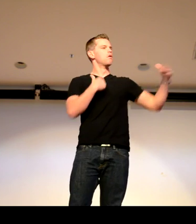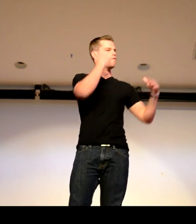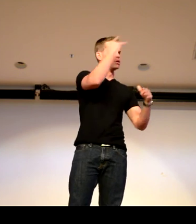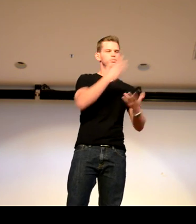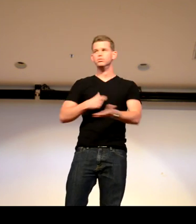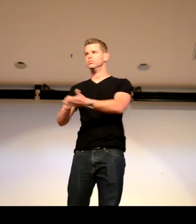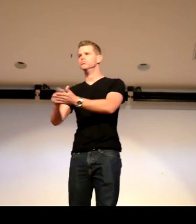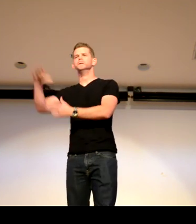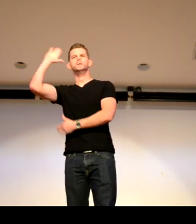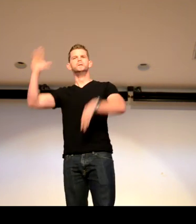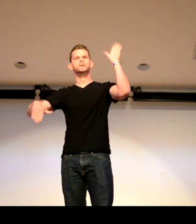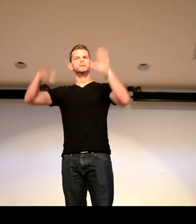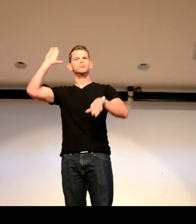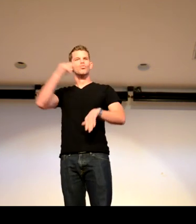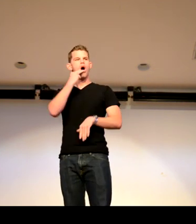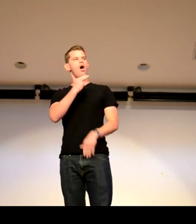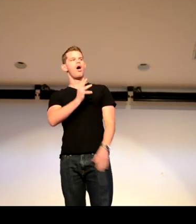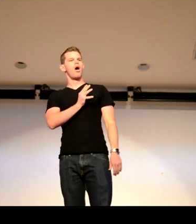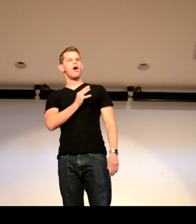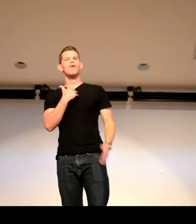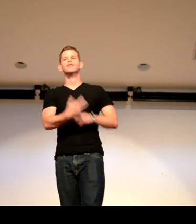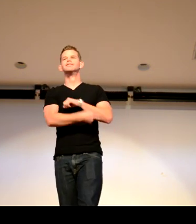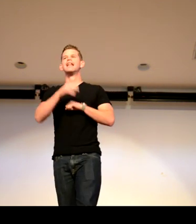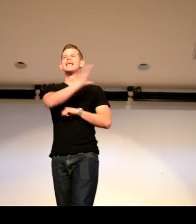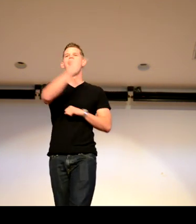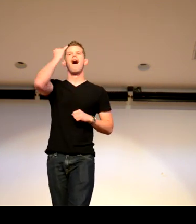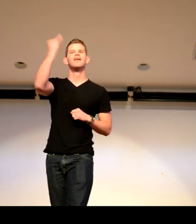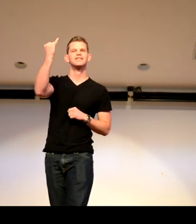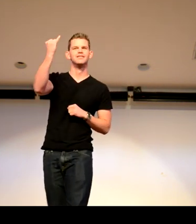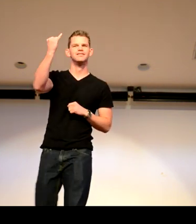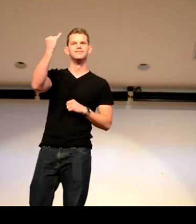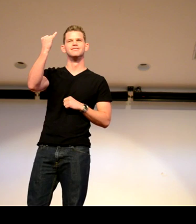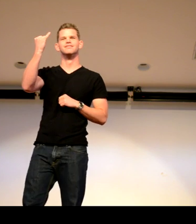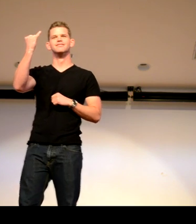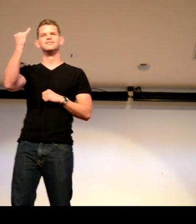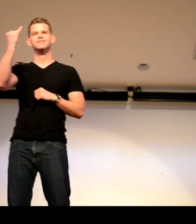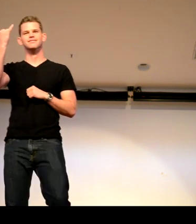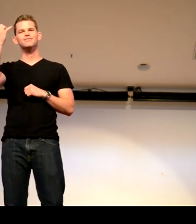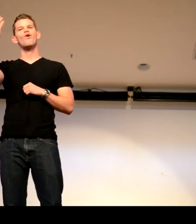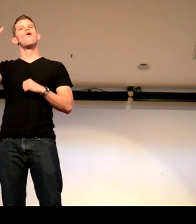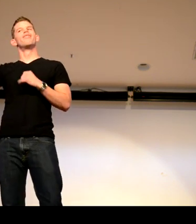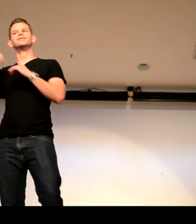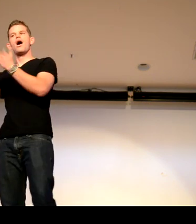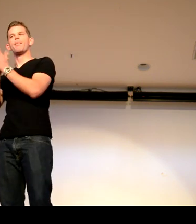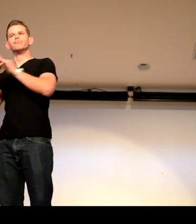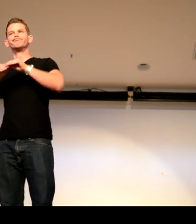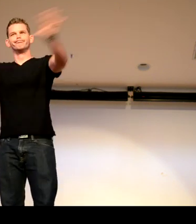ball, out, things like that. And, you know, so they stole his ideas, Dummy's ideas of,